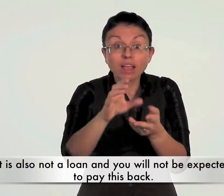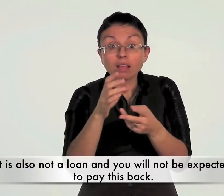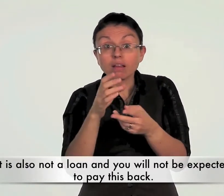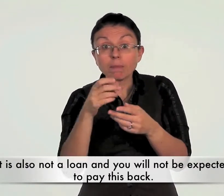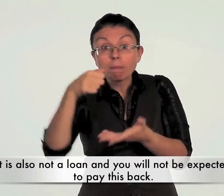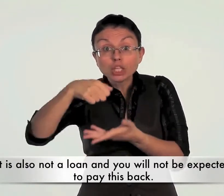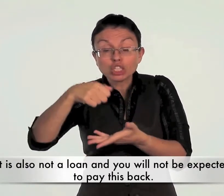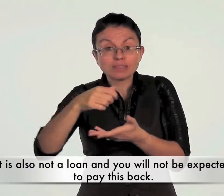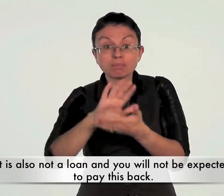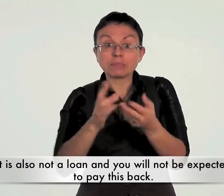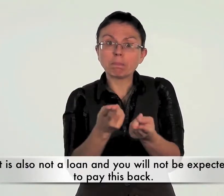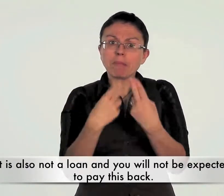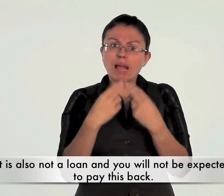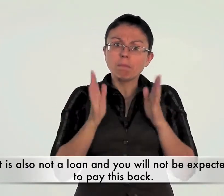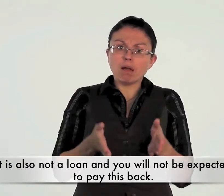you will not be expected to pay this back.